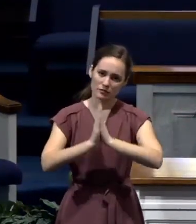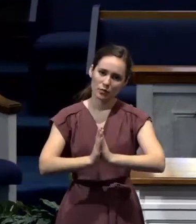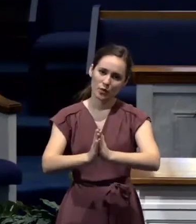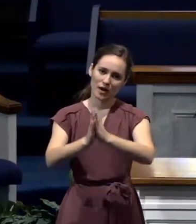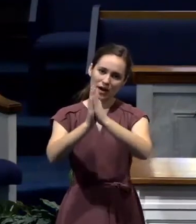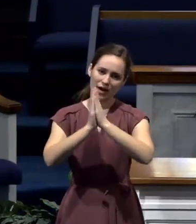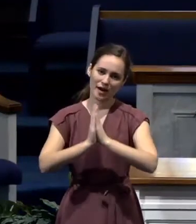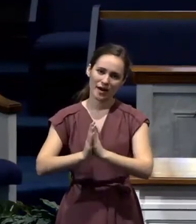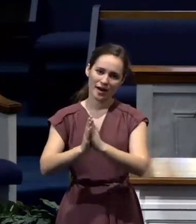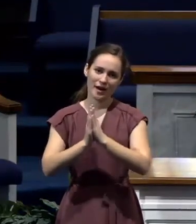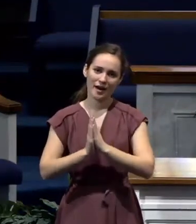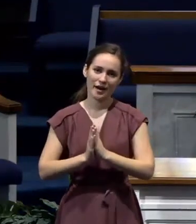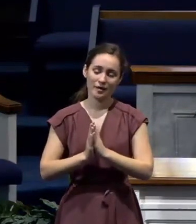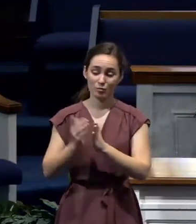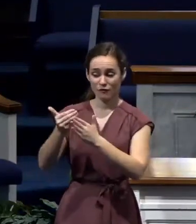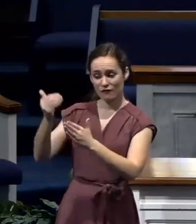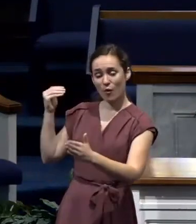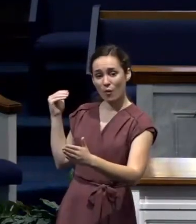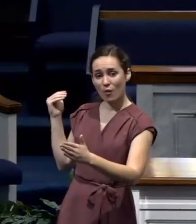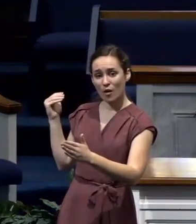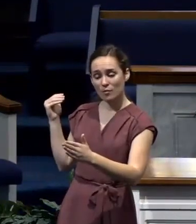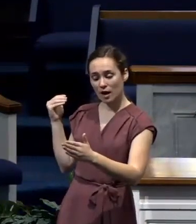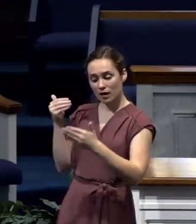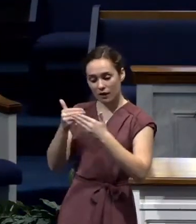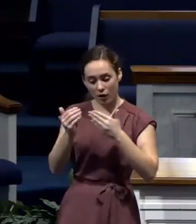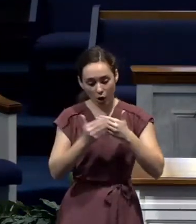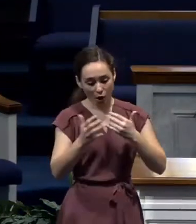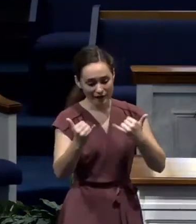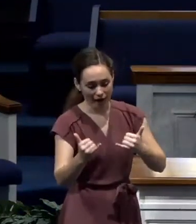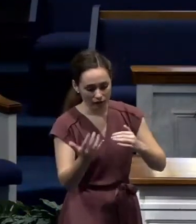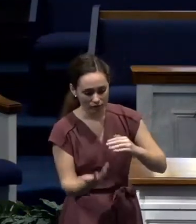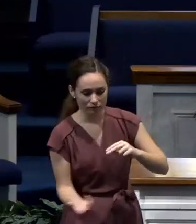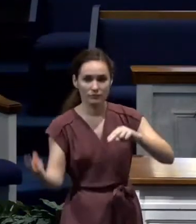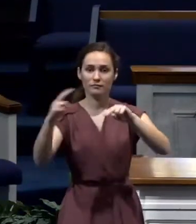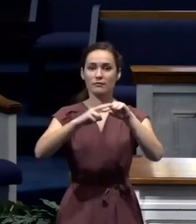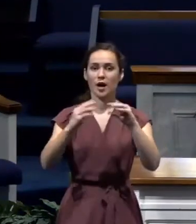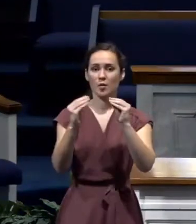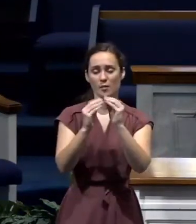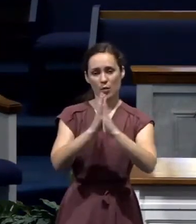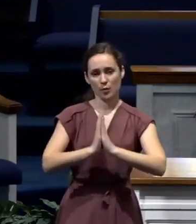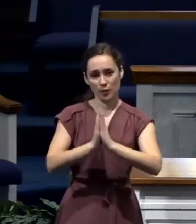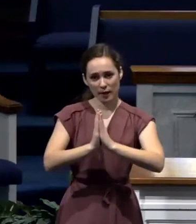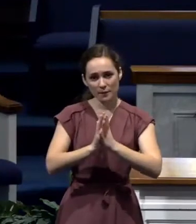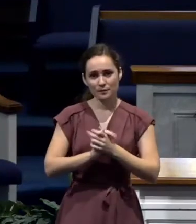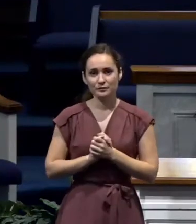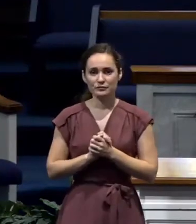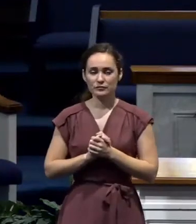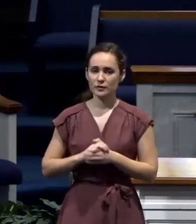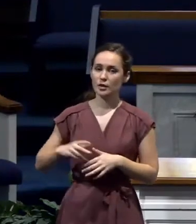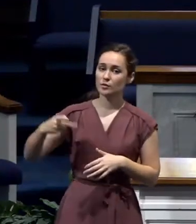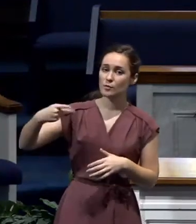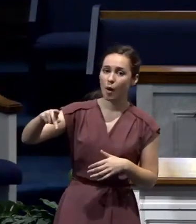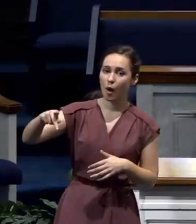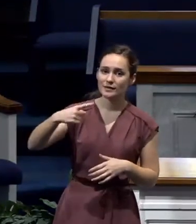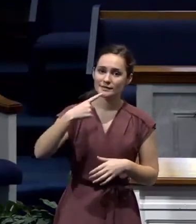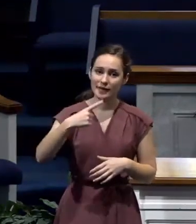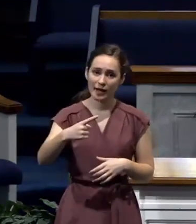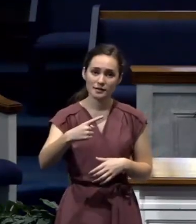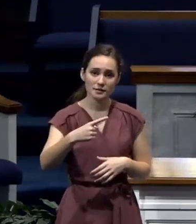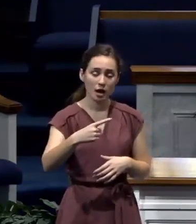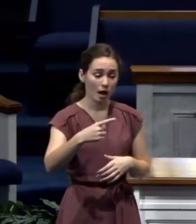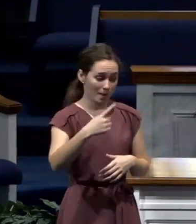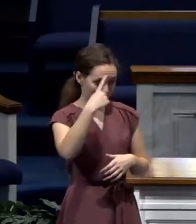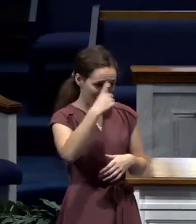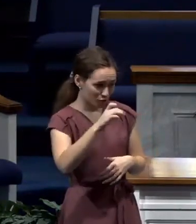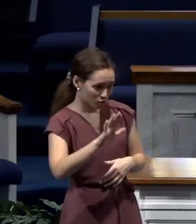a good thing. Just keep praying for one another. The prayers of the church. Paul said, through your prayers, your prayers. And